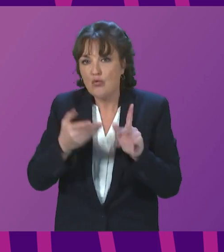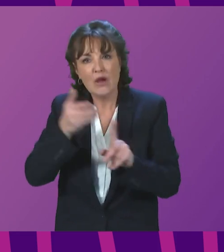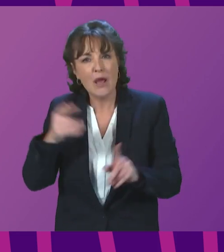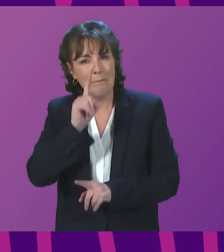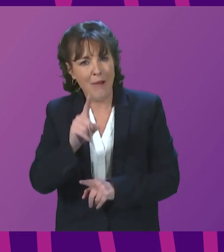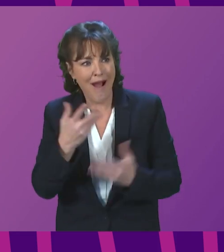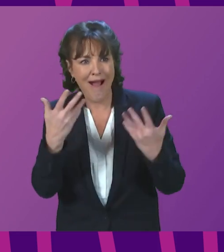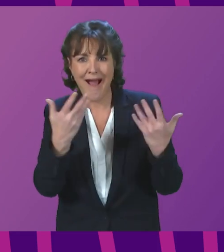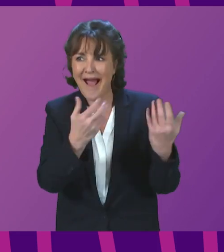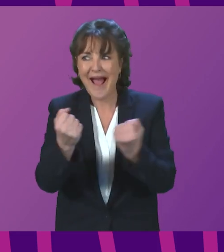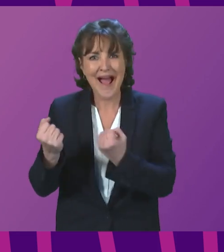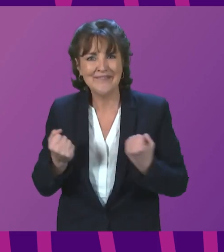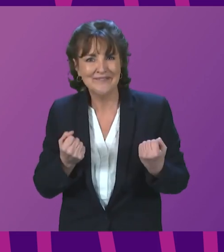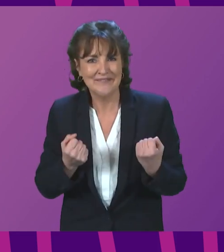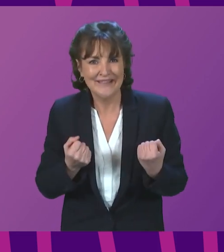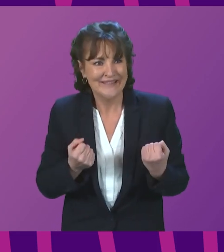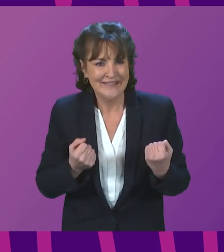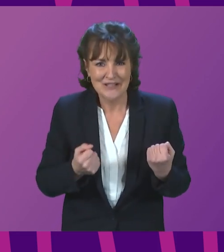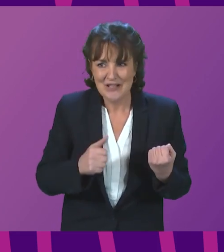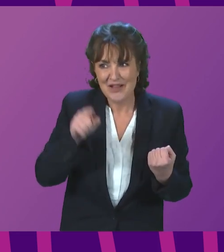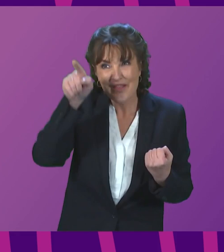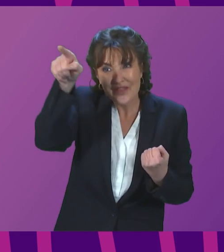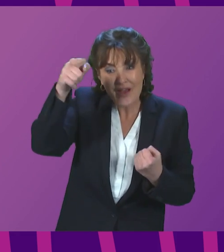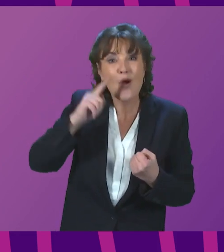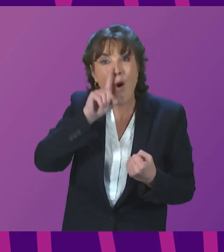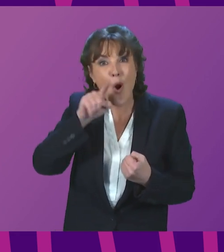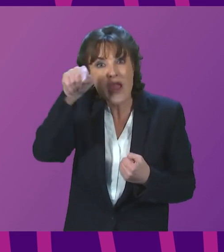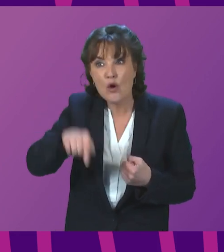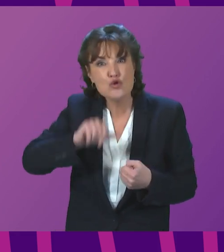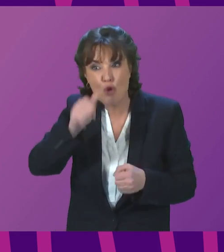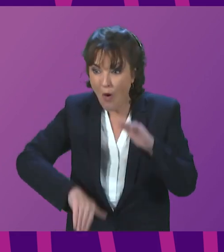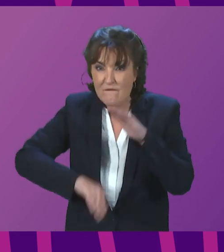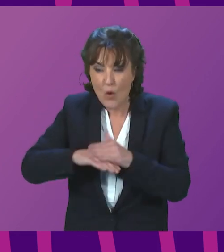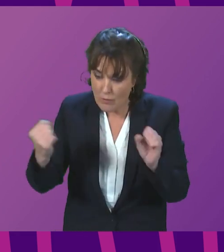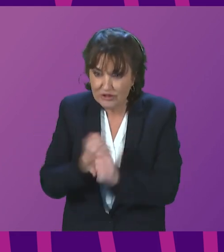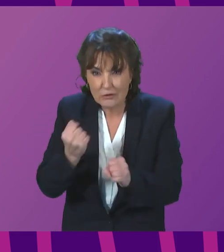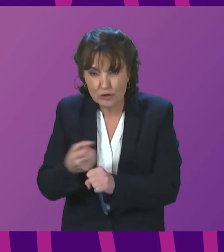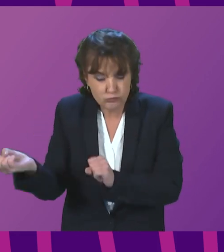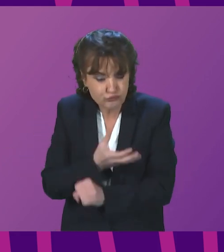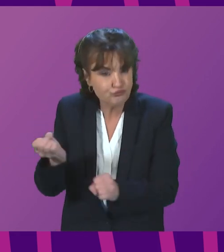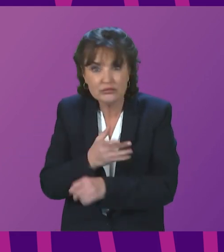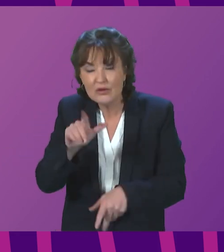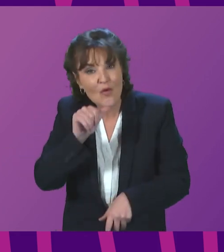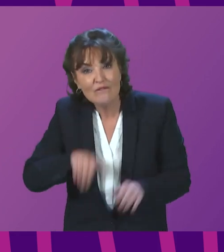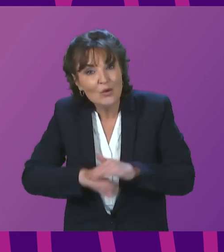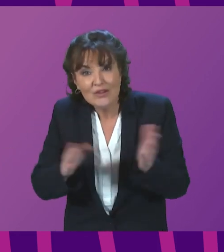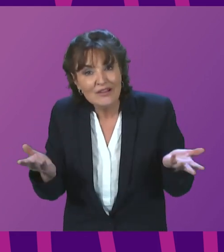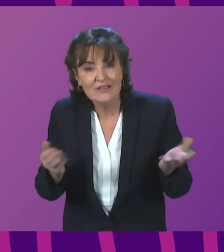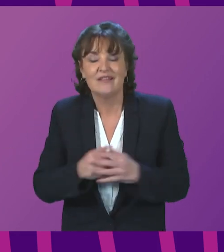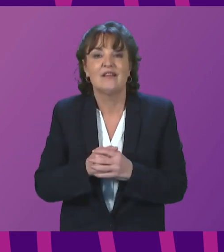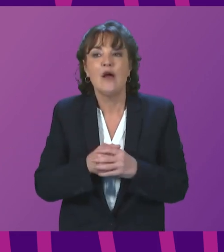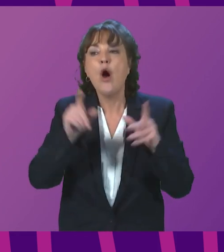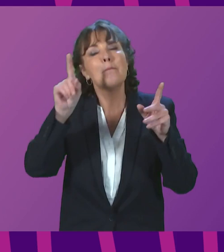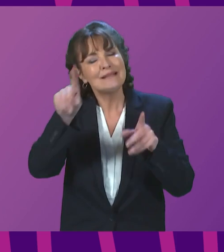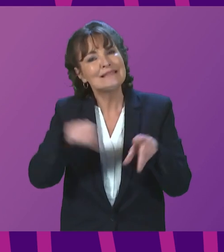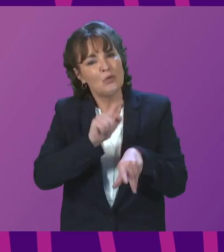existing fields are not operating under capacity. But we must now focus on that transition, on making sure it's a